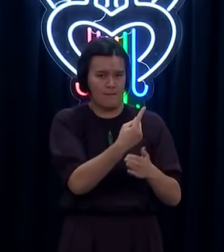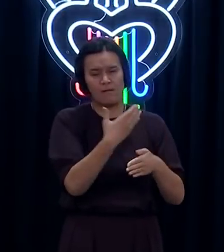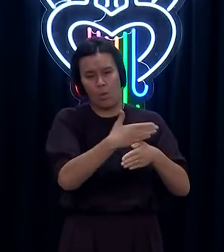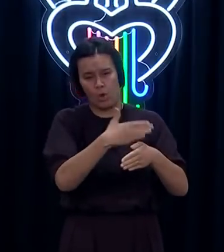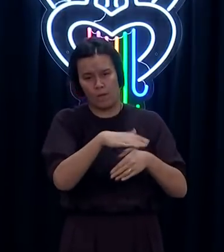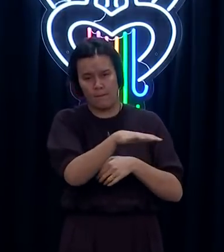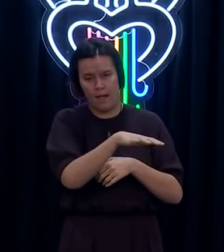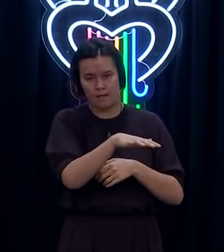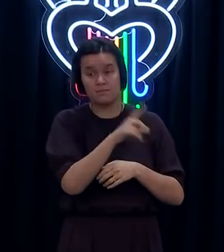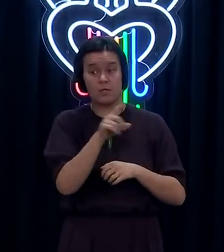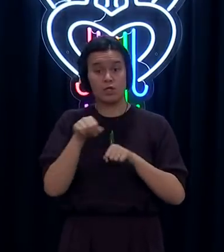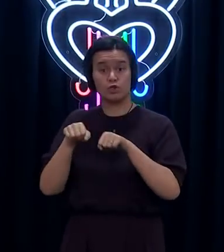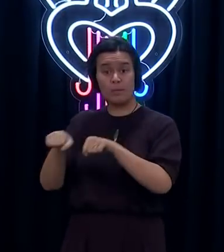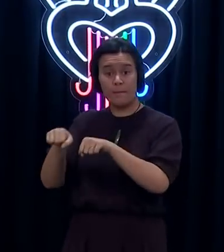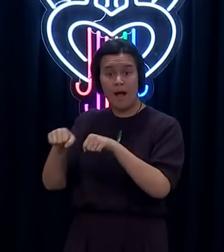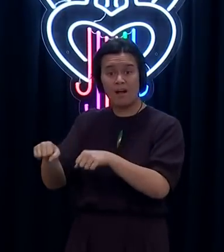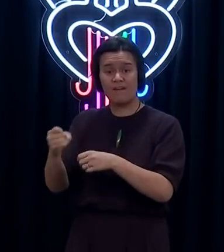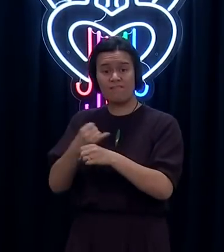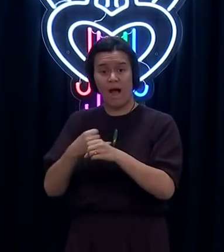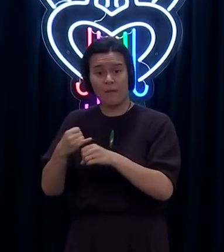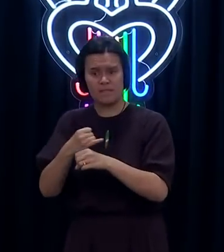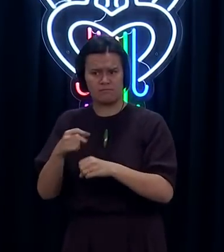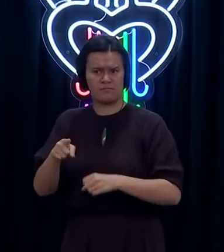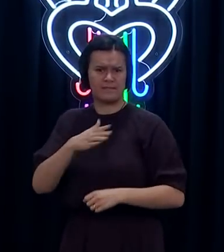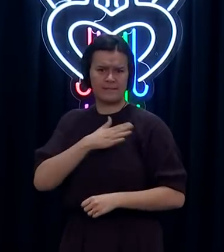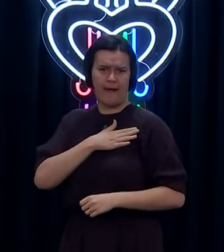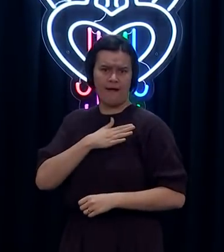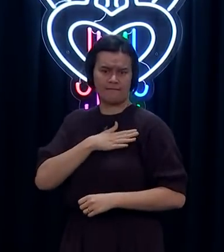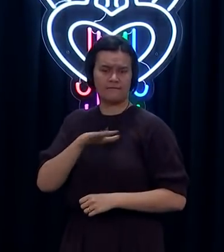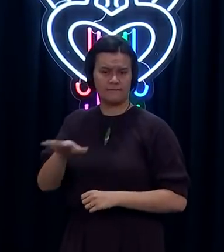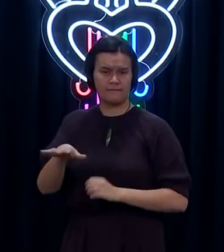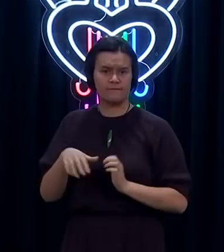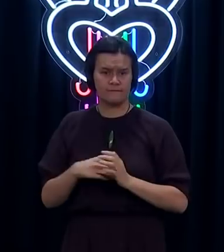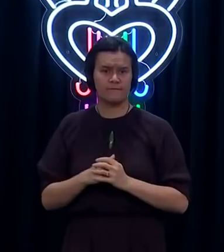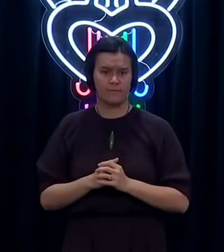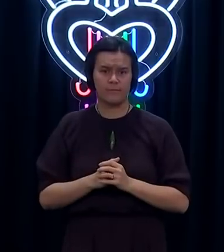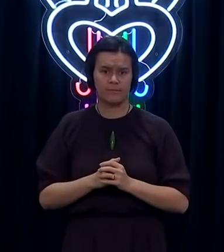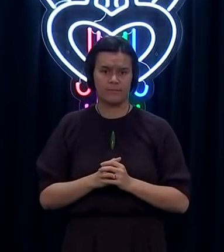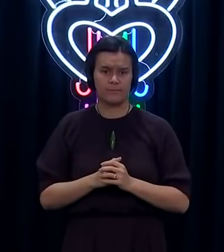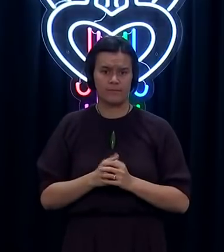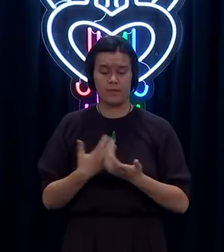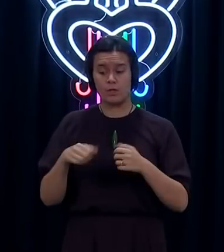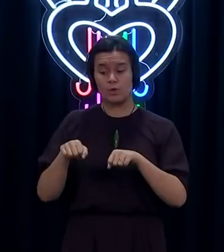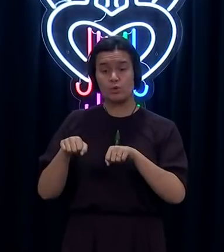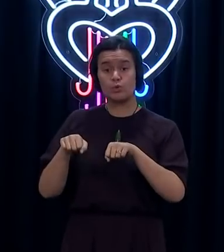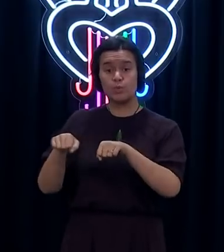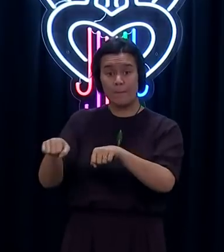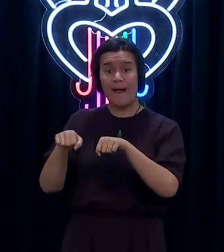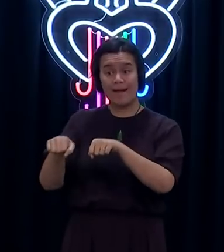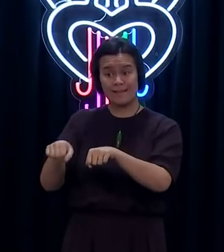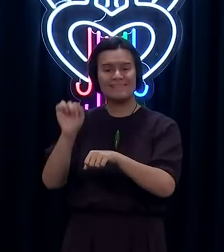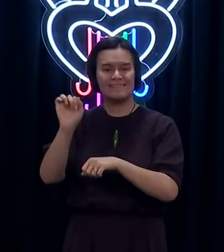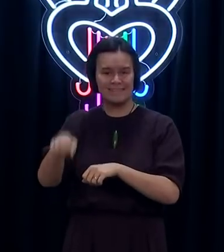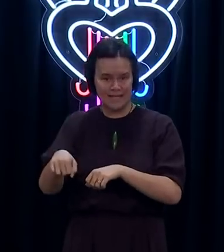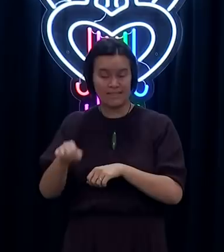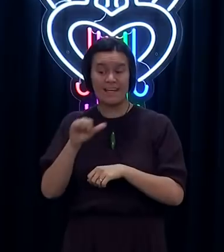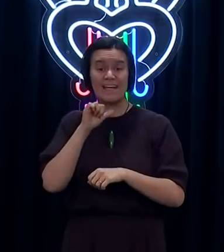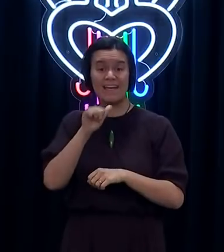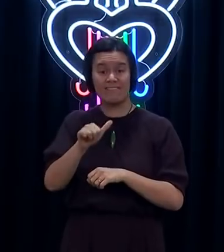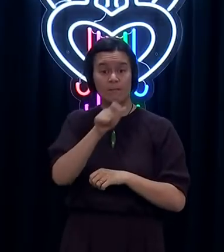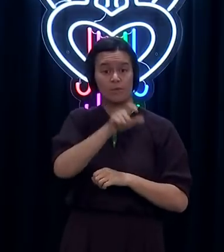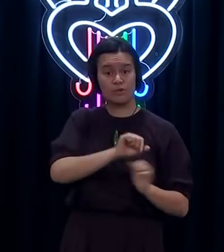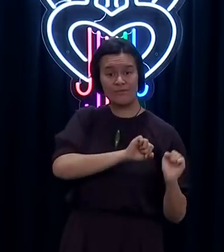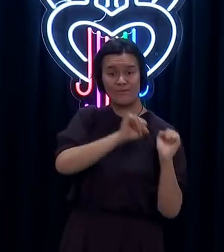places and we put out the fact that the supermarket has a location of interest but our